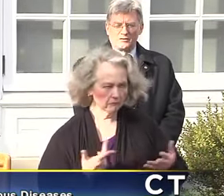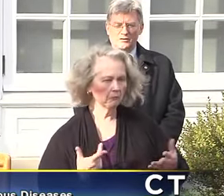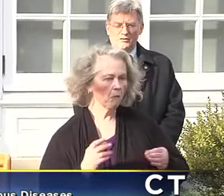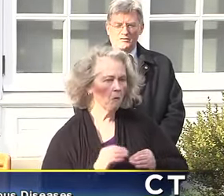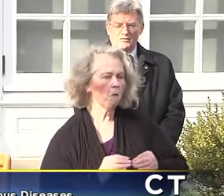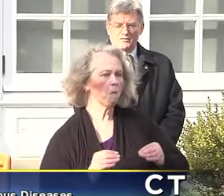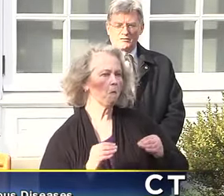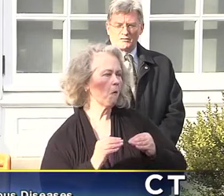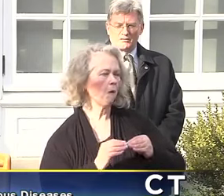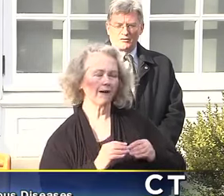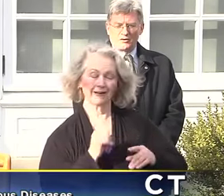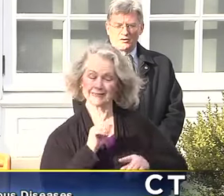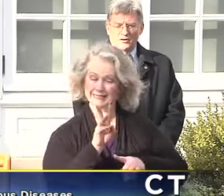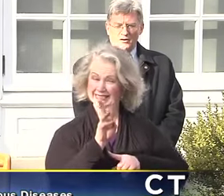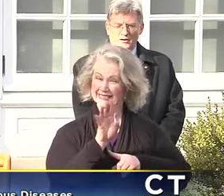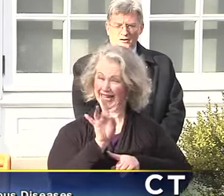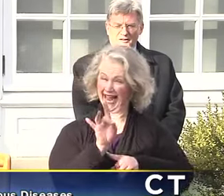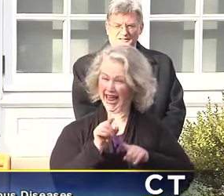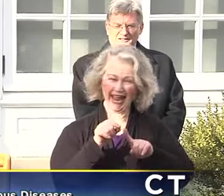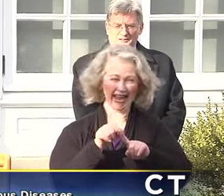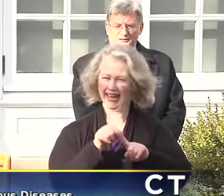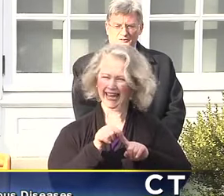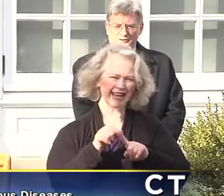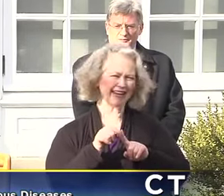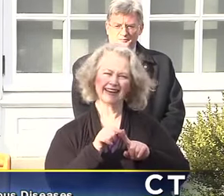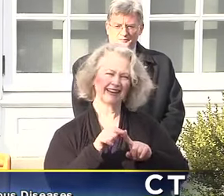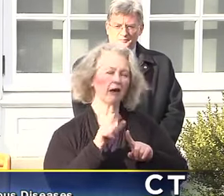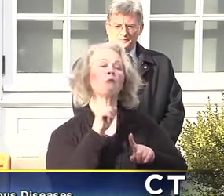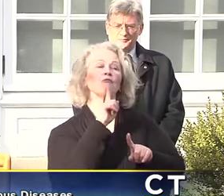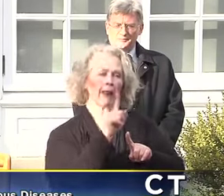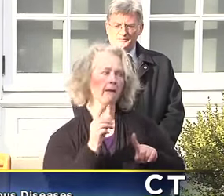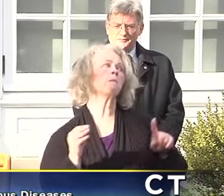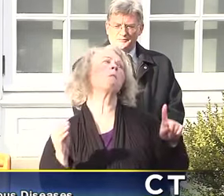-19 than just the 68. This is the tip of the iceberg.